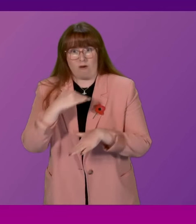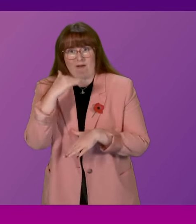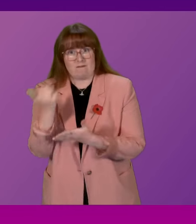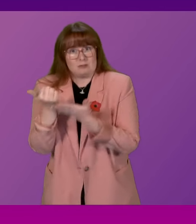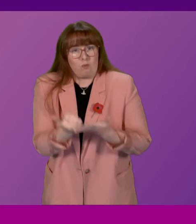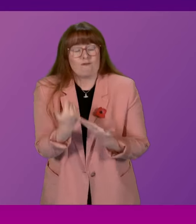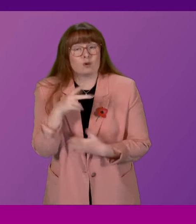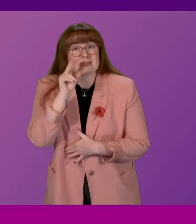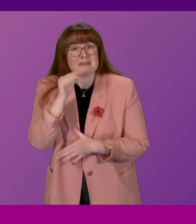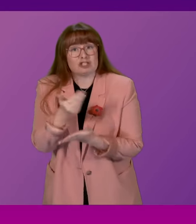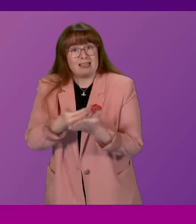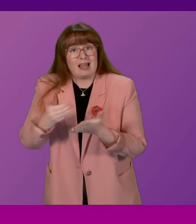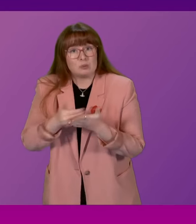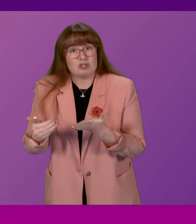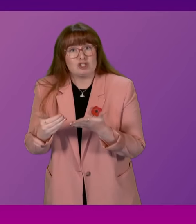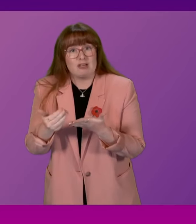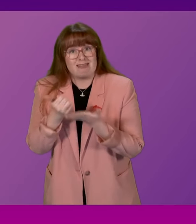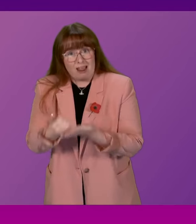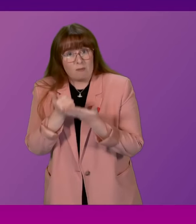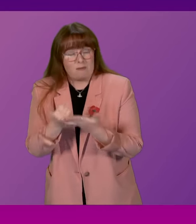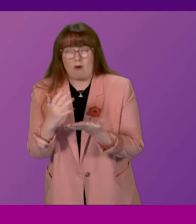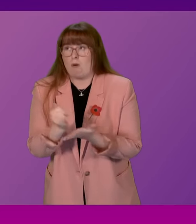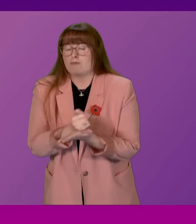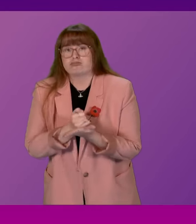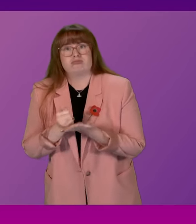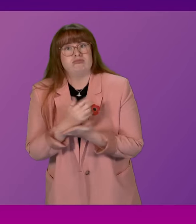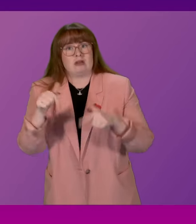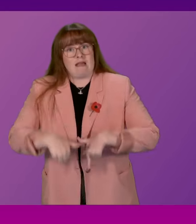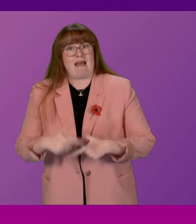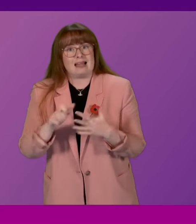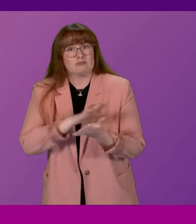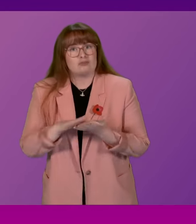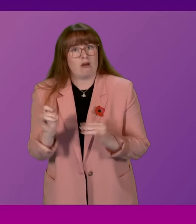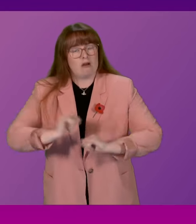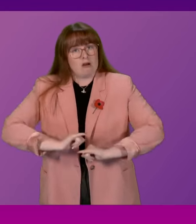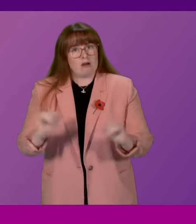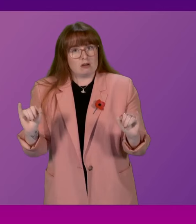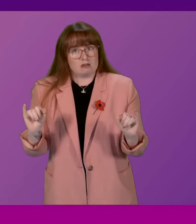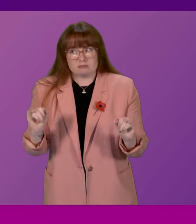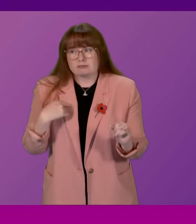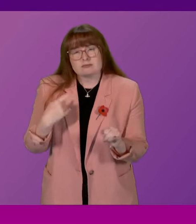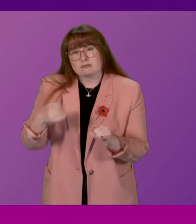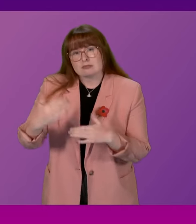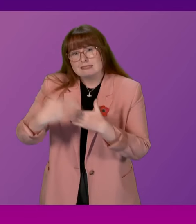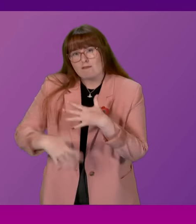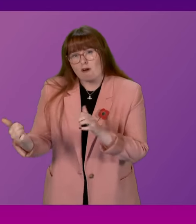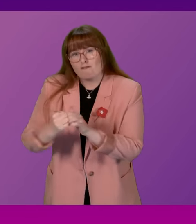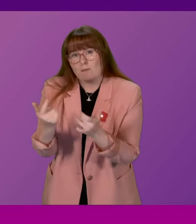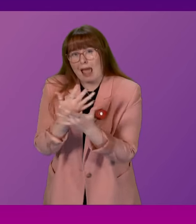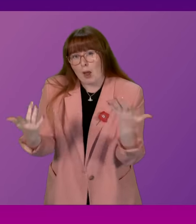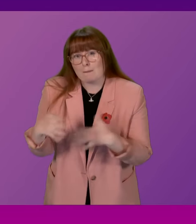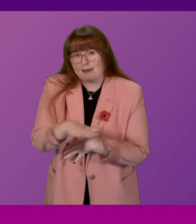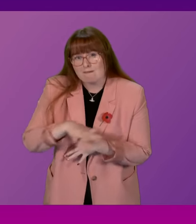therapy has been catastrophic for children and families here in Edinburgh. NHS Lothian have never confirmed how many parents or guardians have been